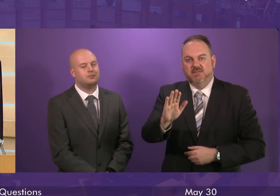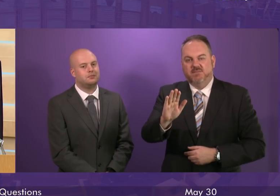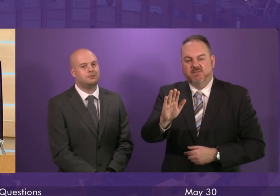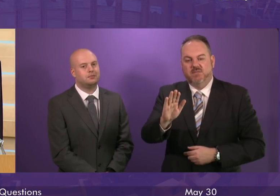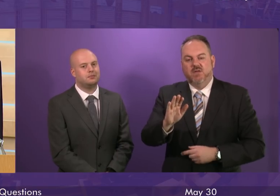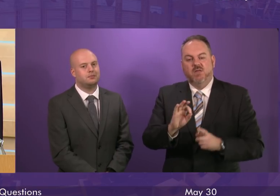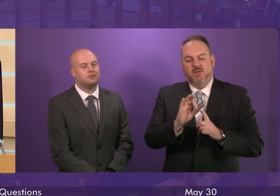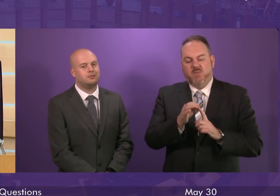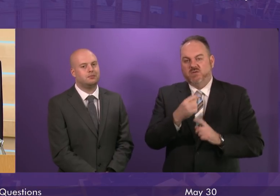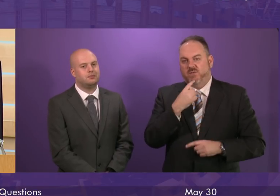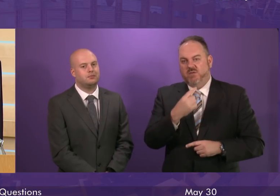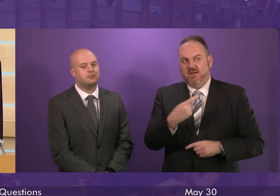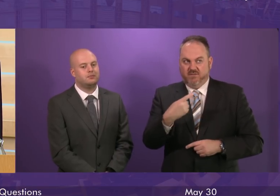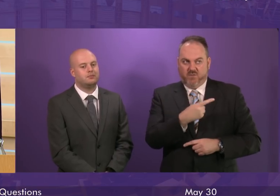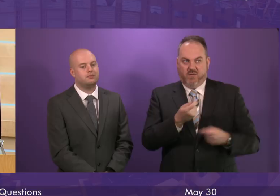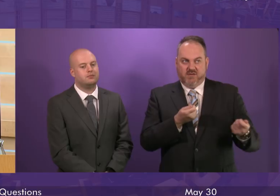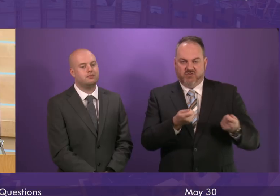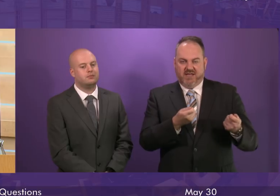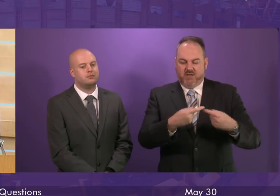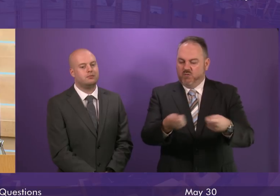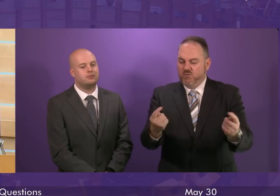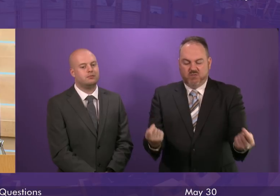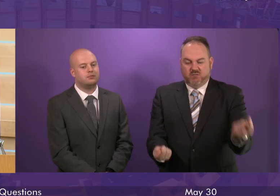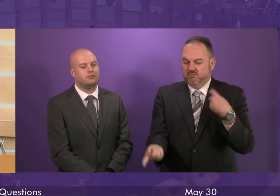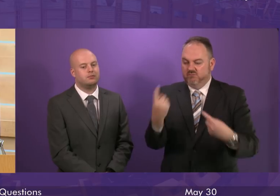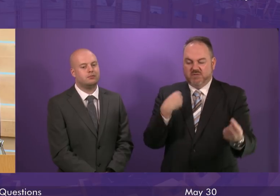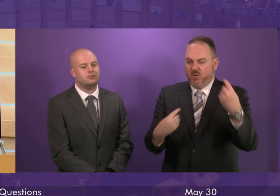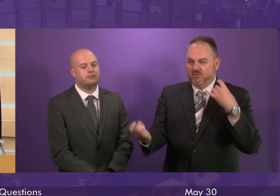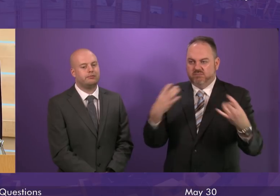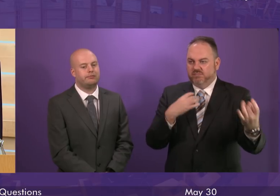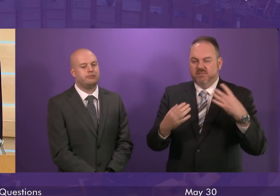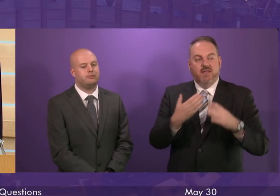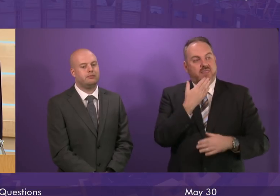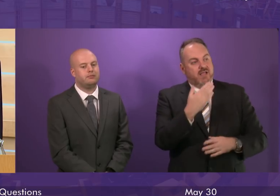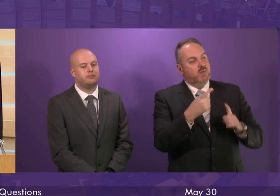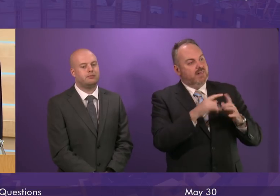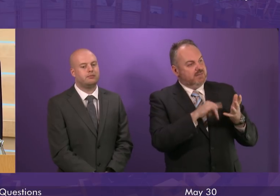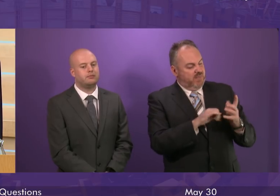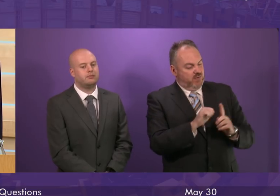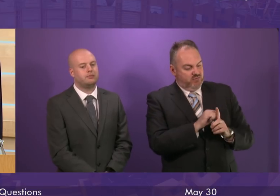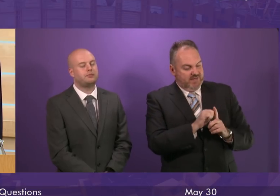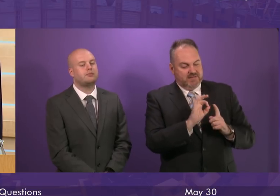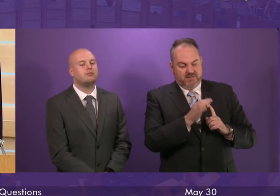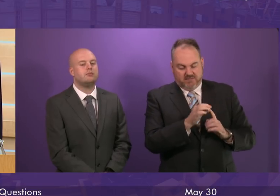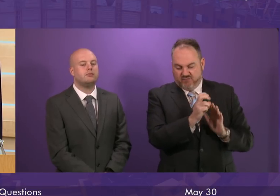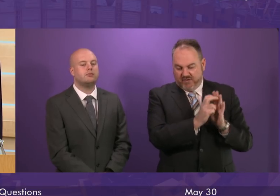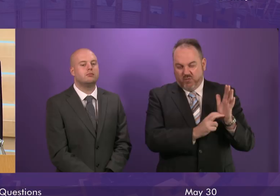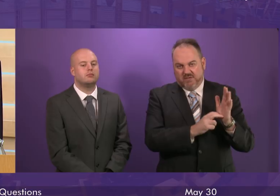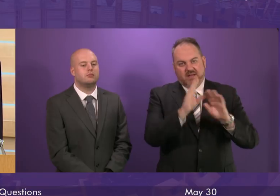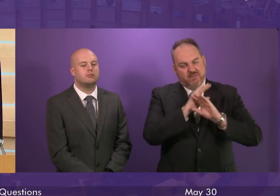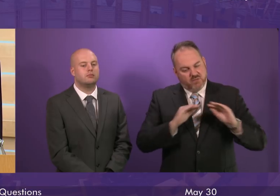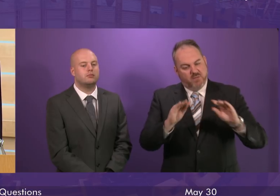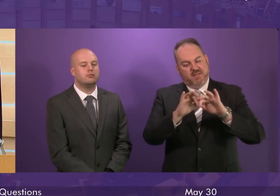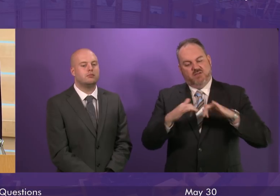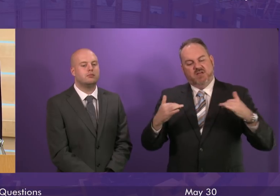Points of order are for the Chair, not for members to respond to. I would thank Elaine Smith for correcting and for informing the Chamber